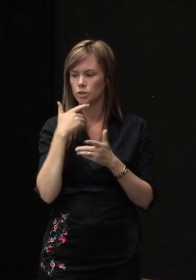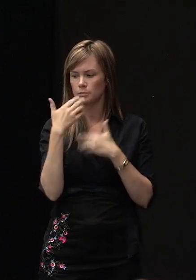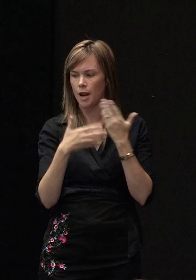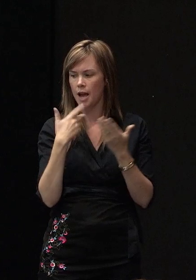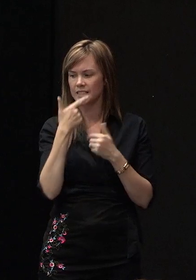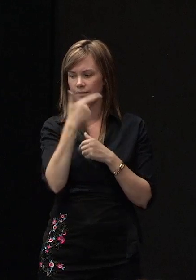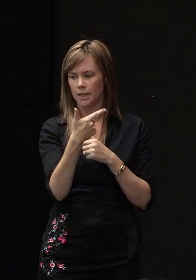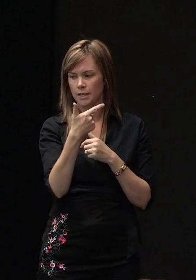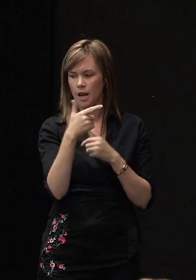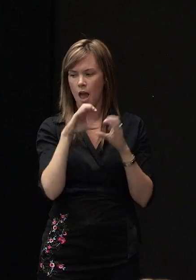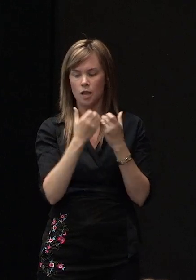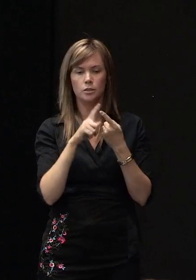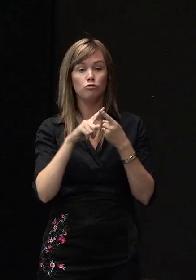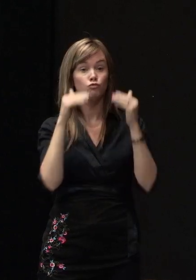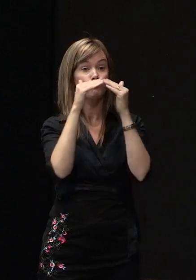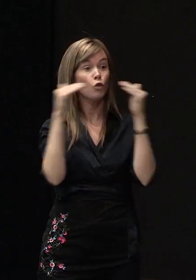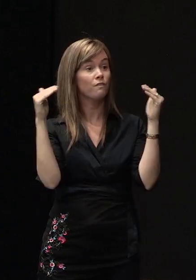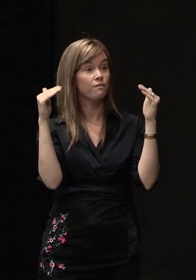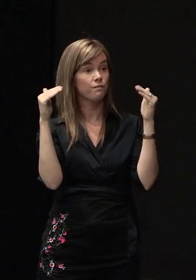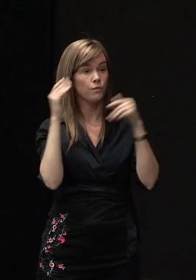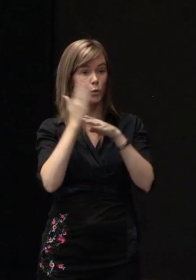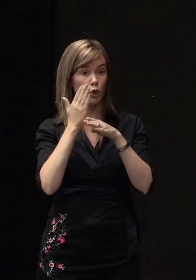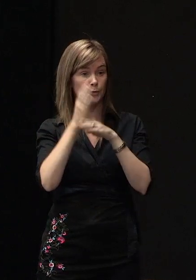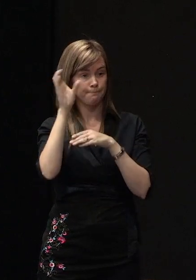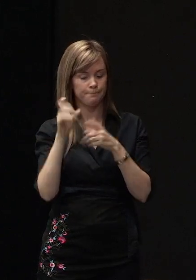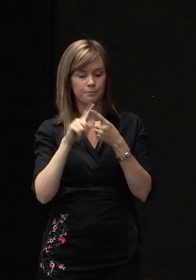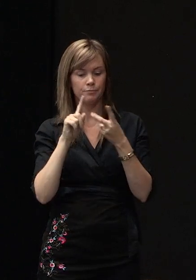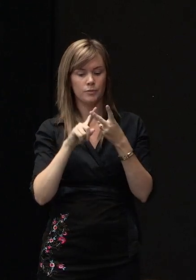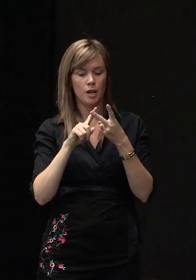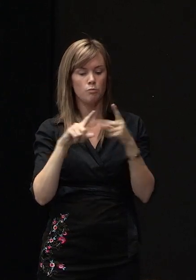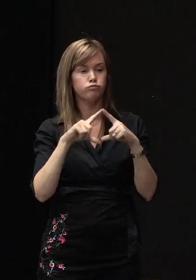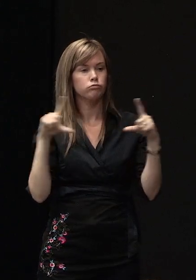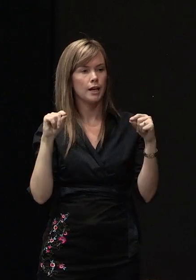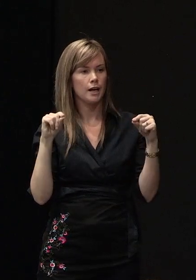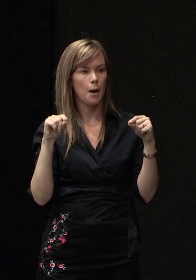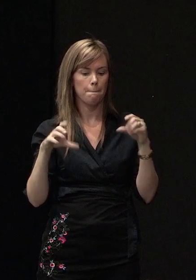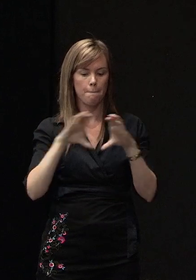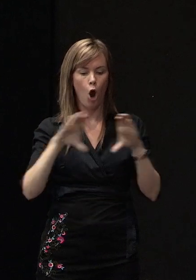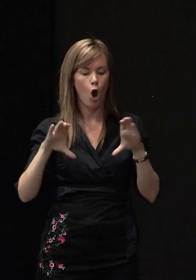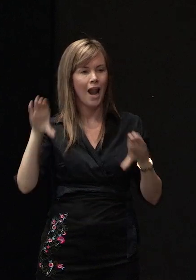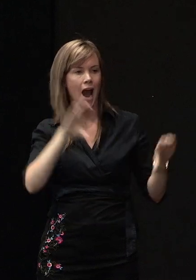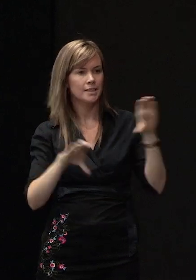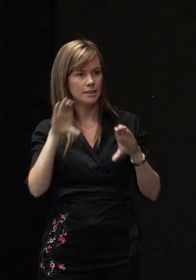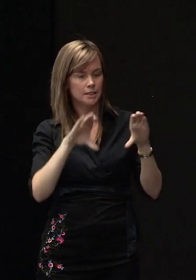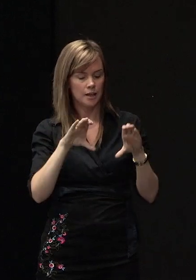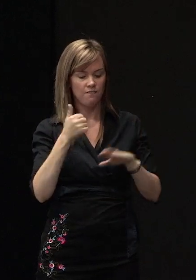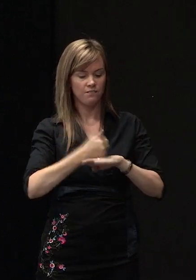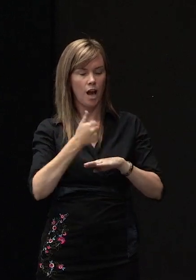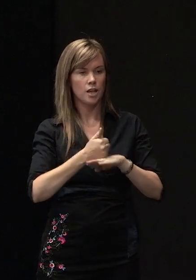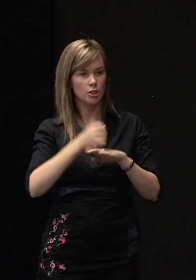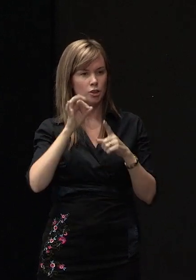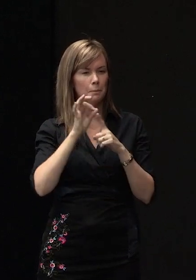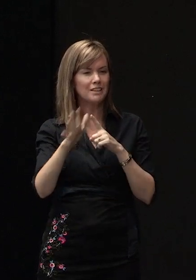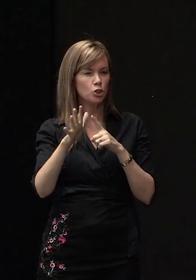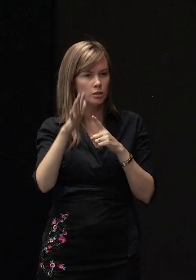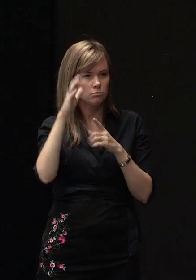quickly. Roofers brick and block layers foundation specialists